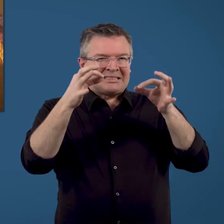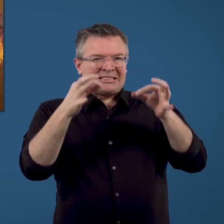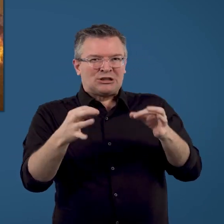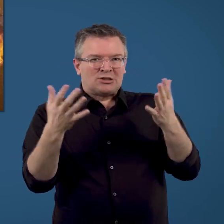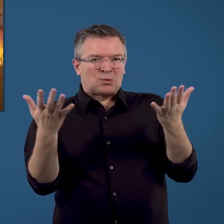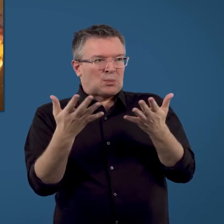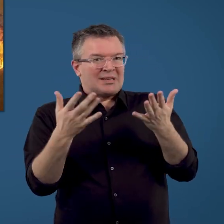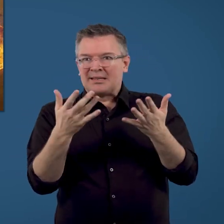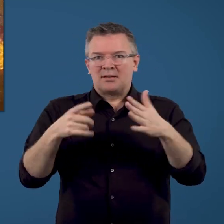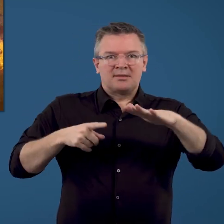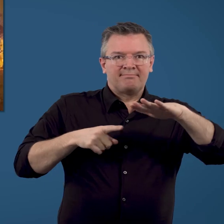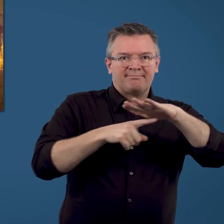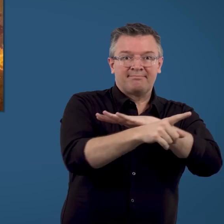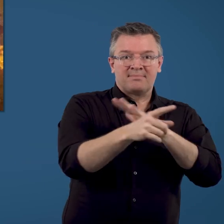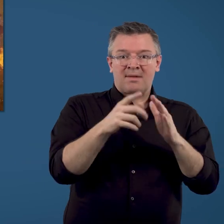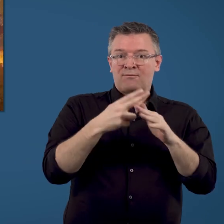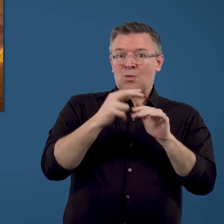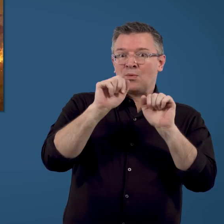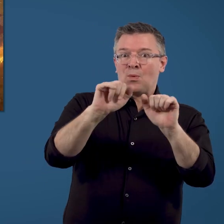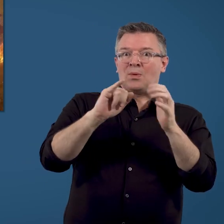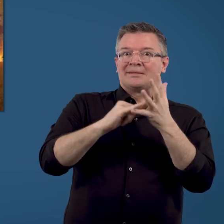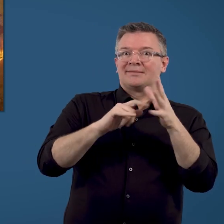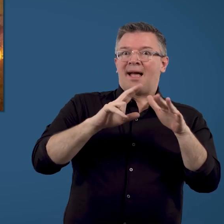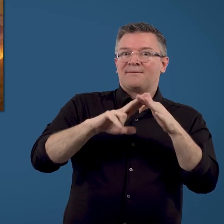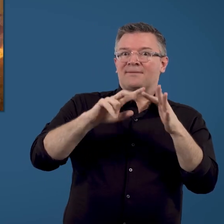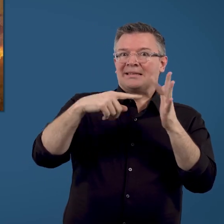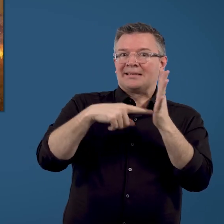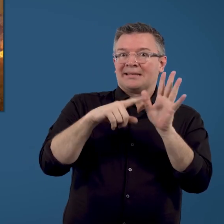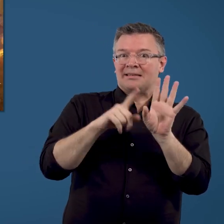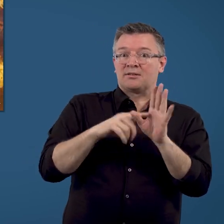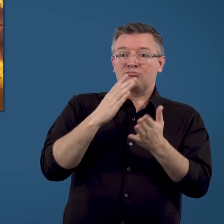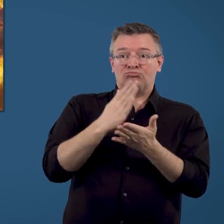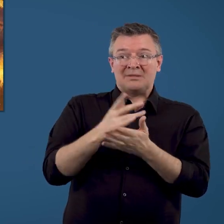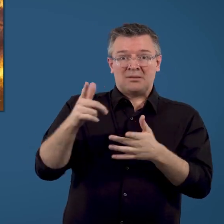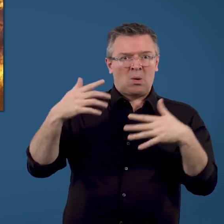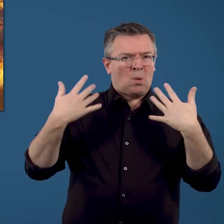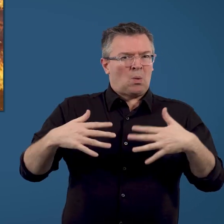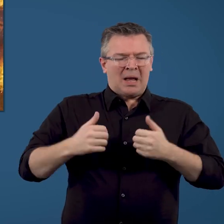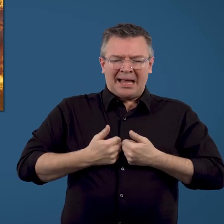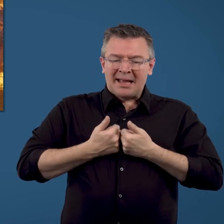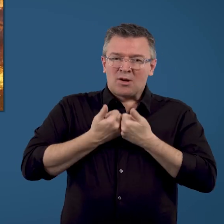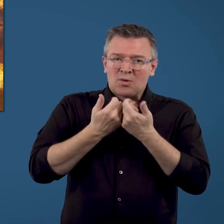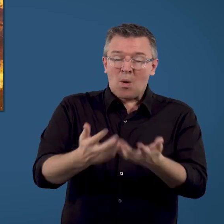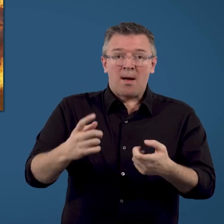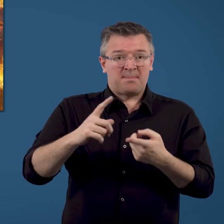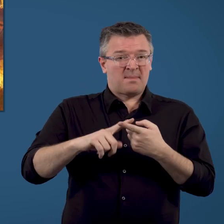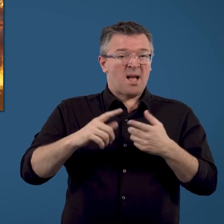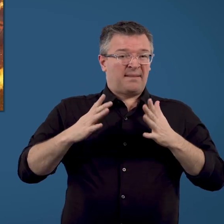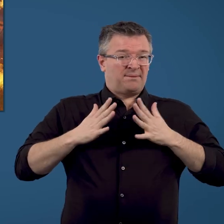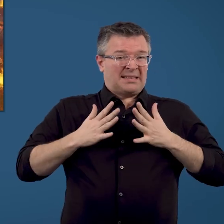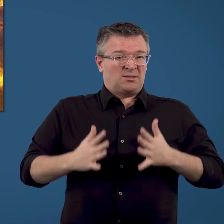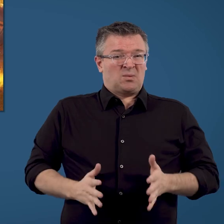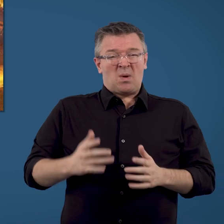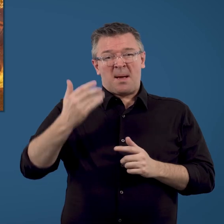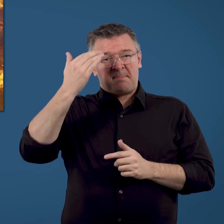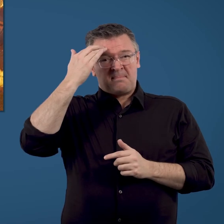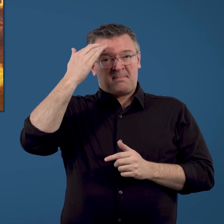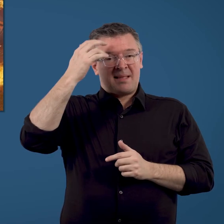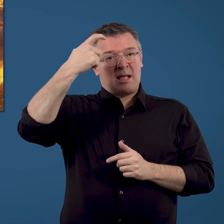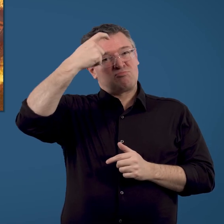to make good decisions about your safety. The experience will be physically exhausting and emotionally